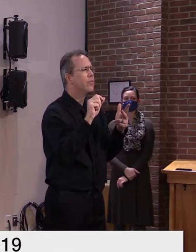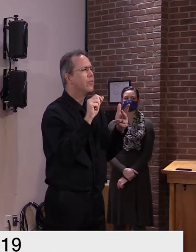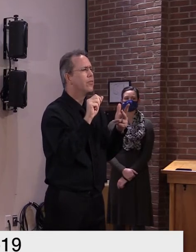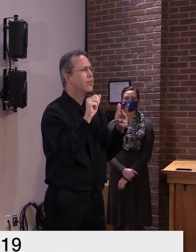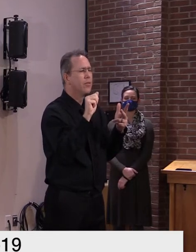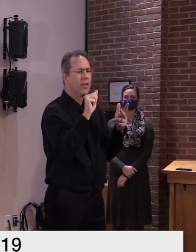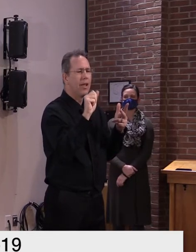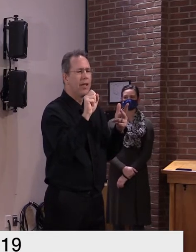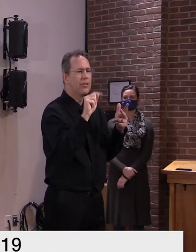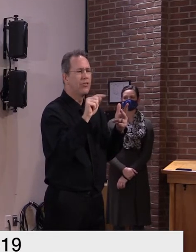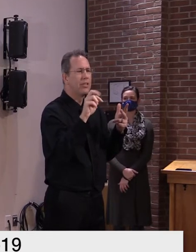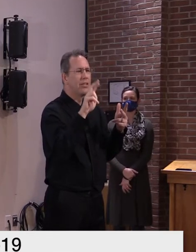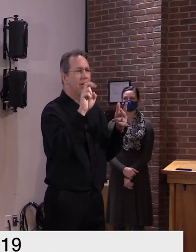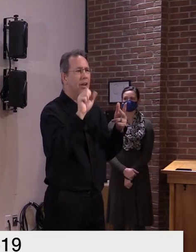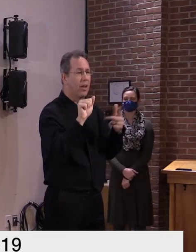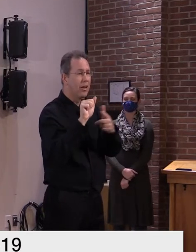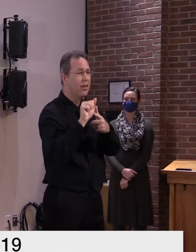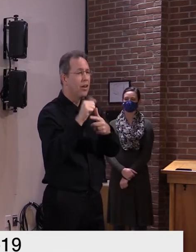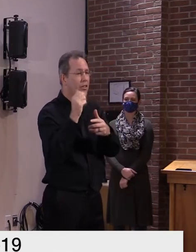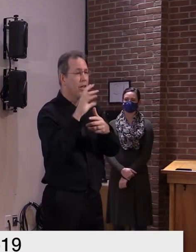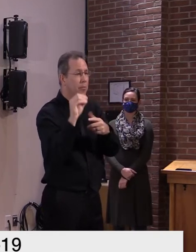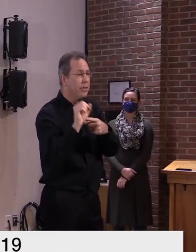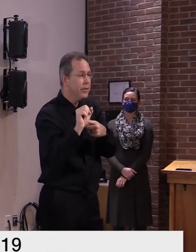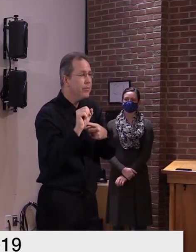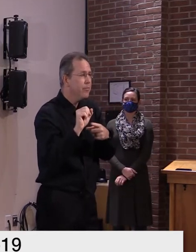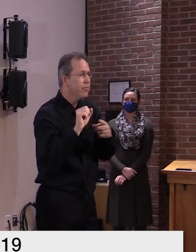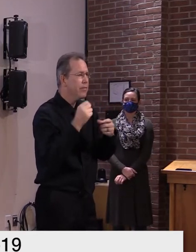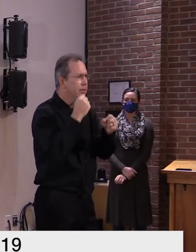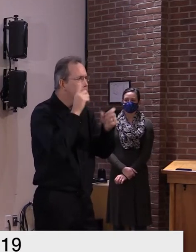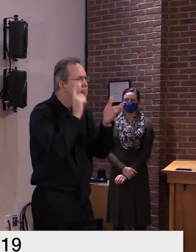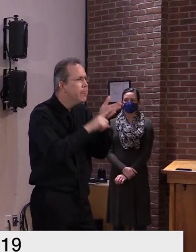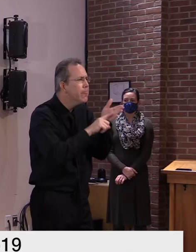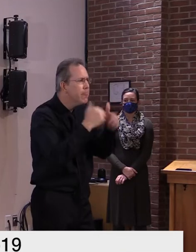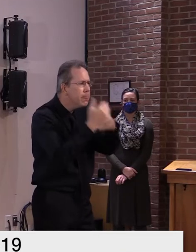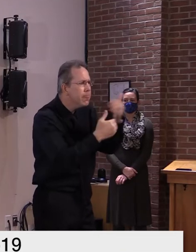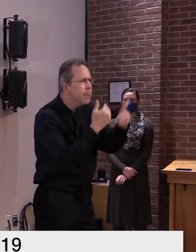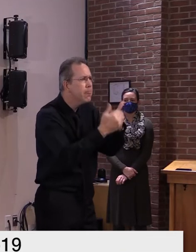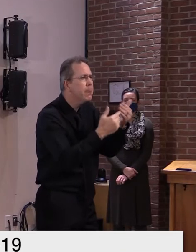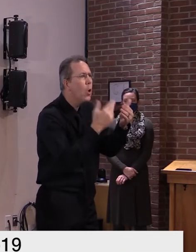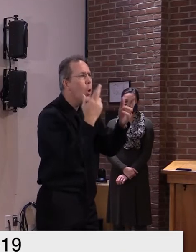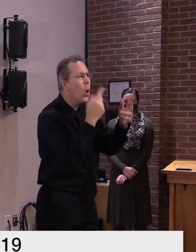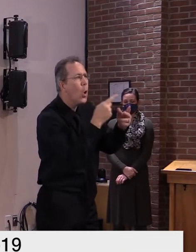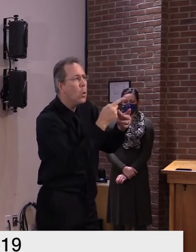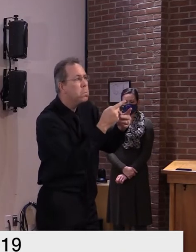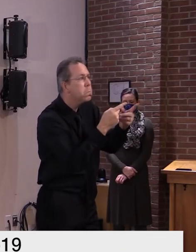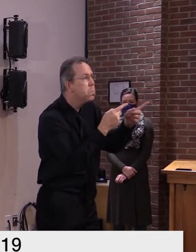but certainly not in 2020 so it would be uh sometime after the new year